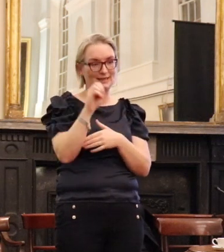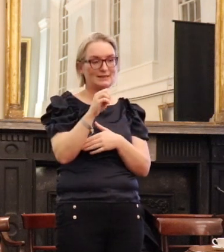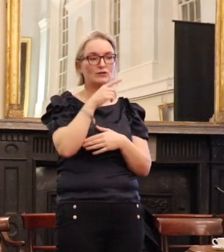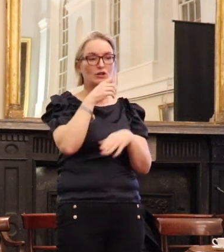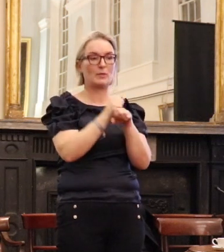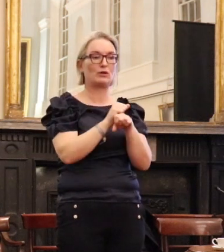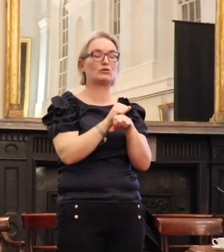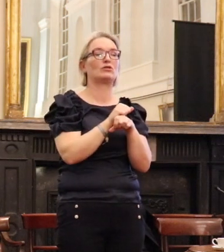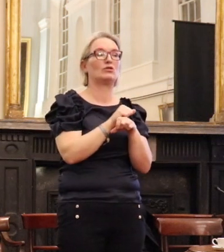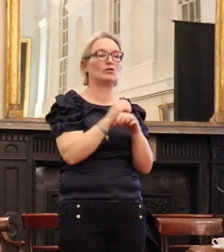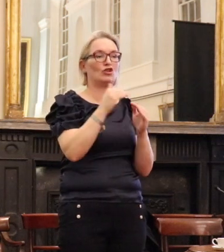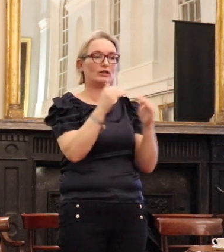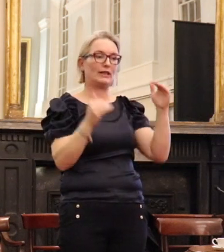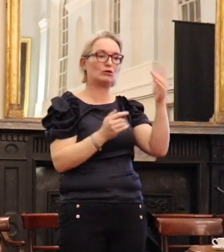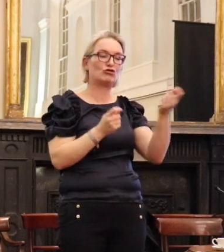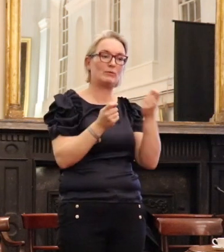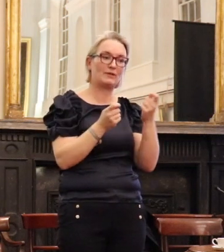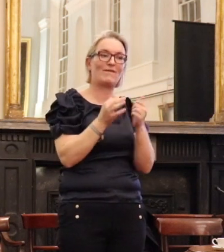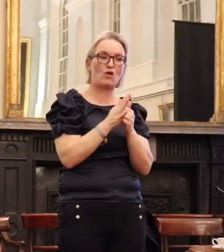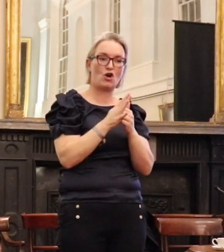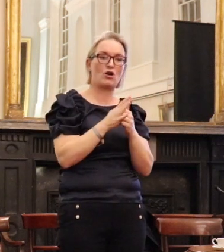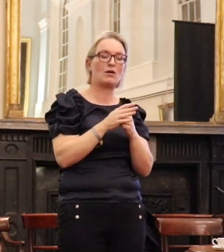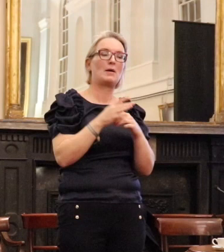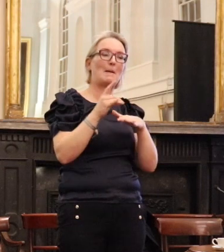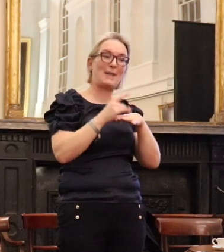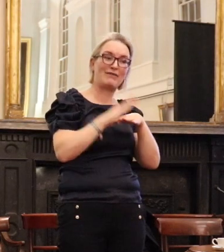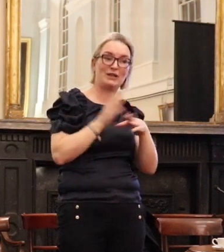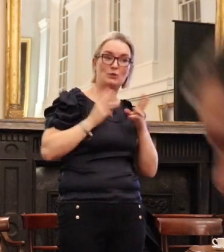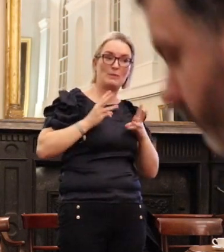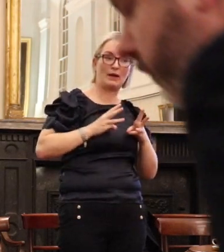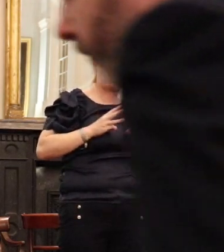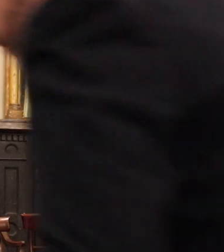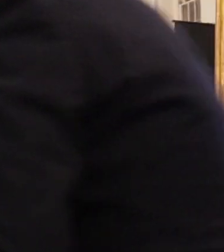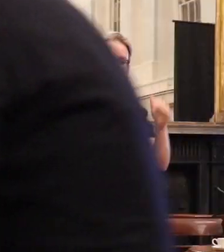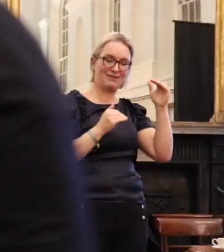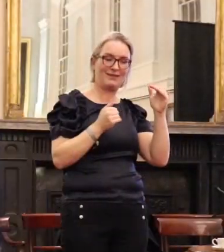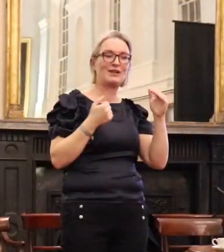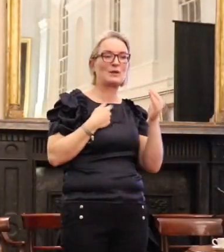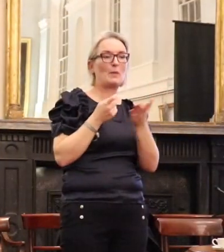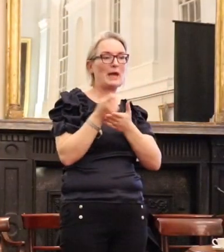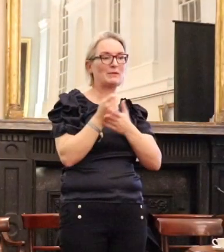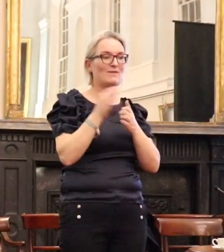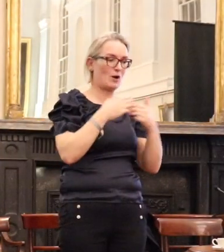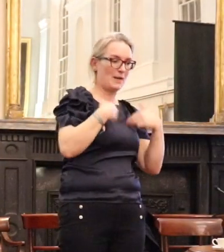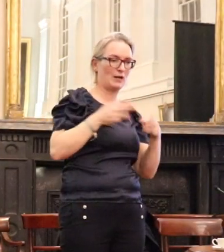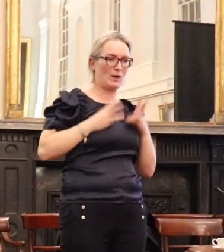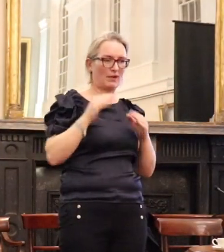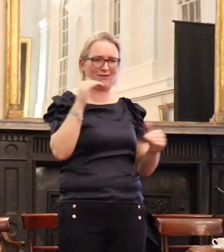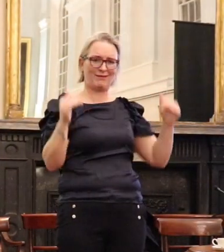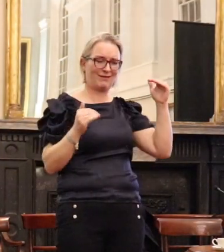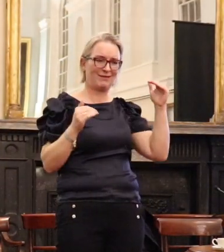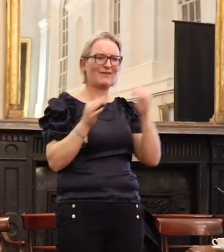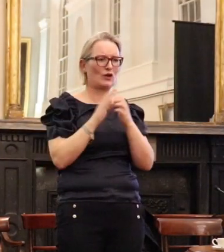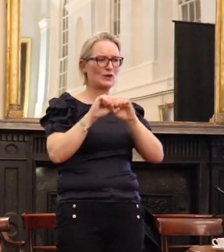of married women in social welfare. Married women were paid lower rates of unemployment payments and disability payments to